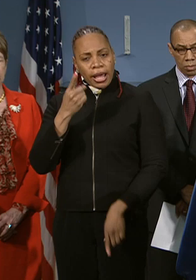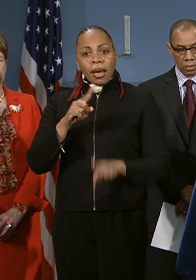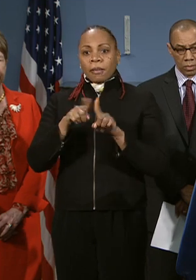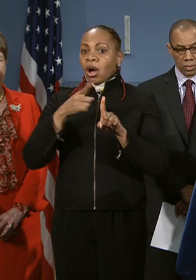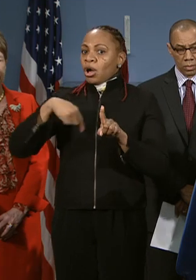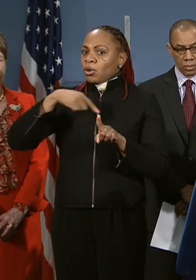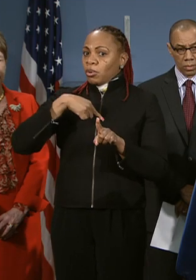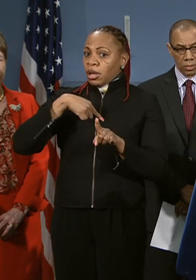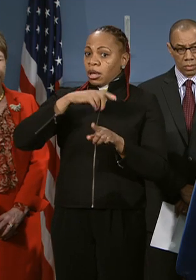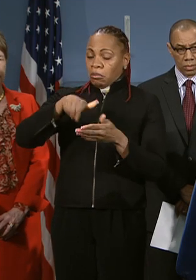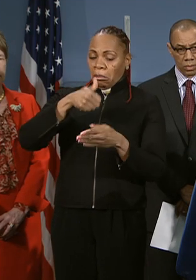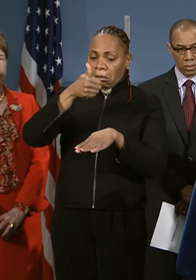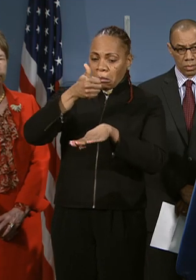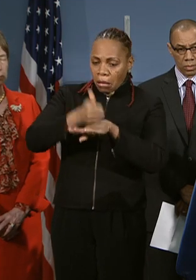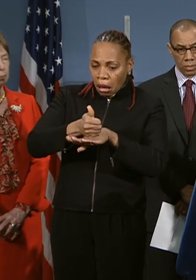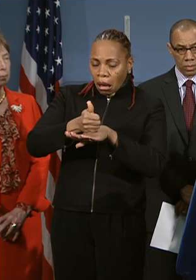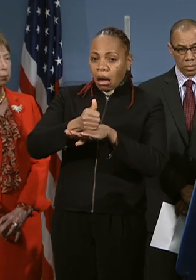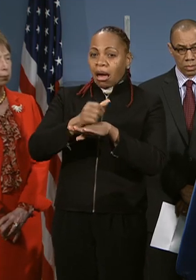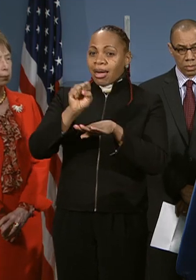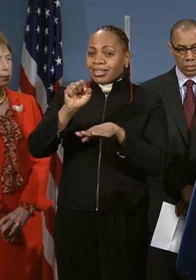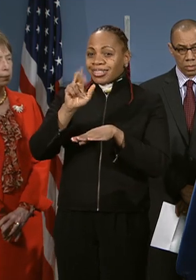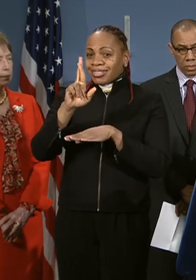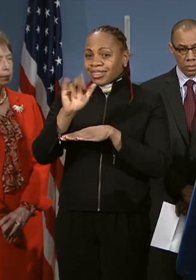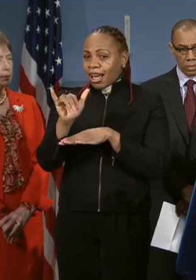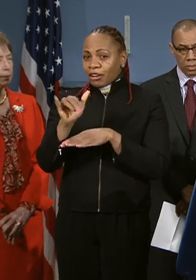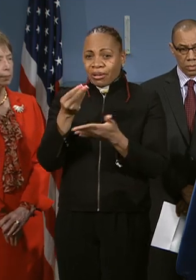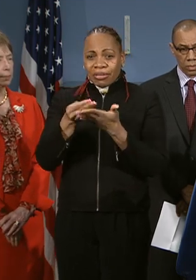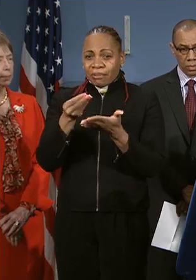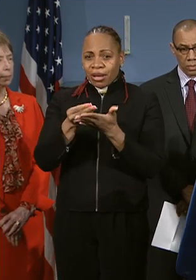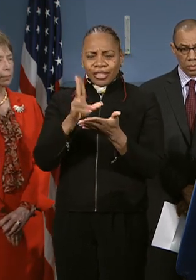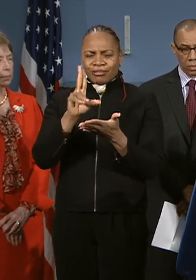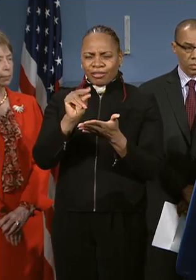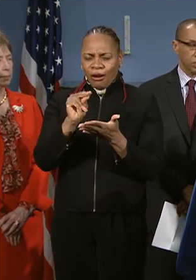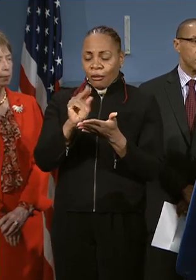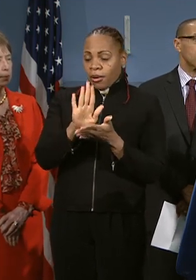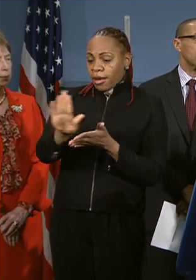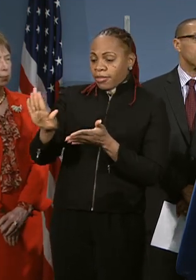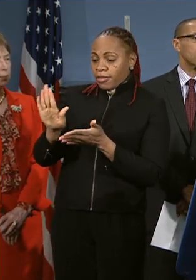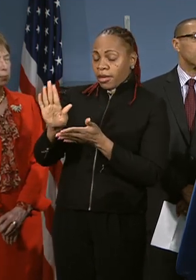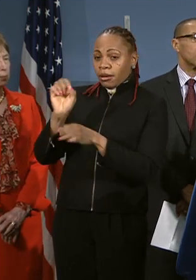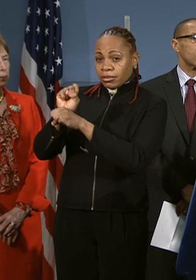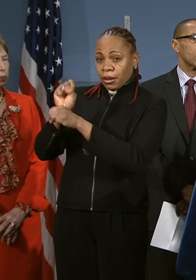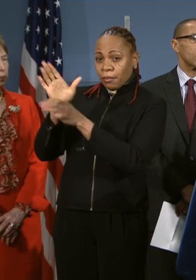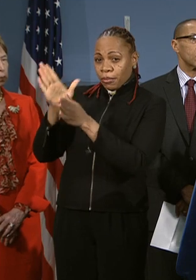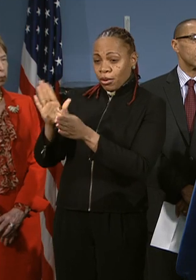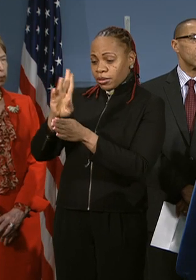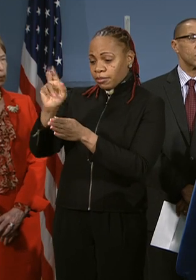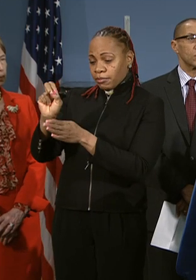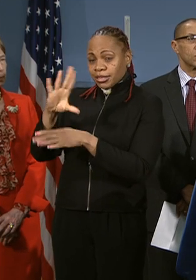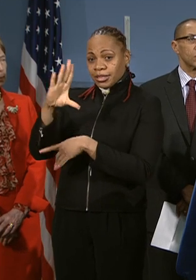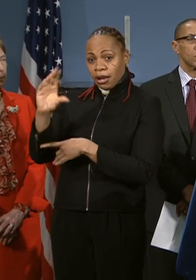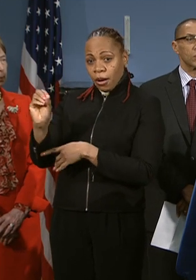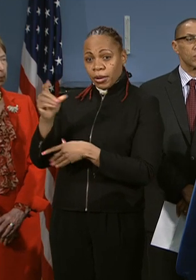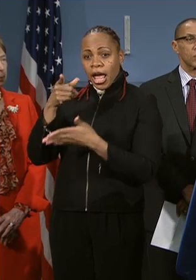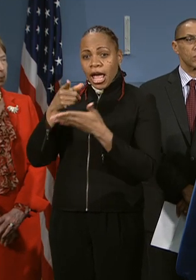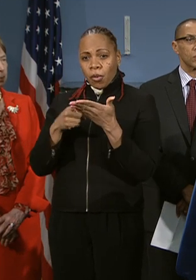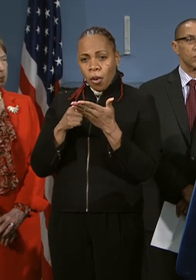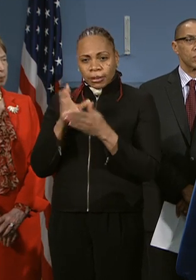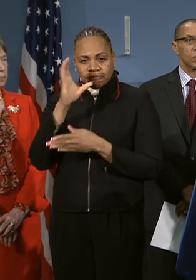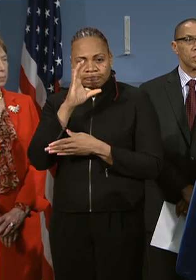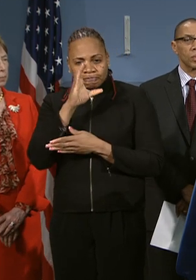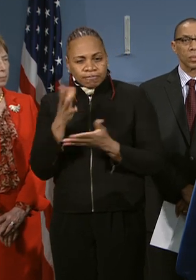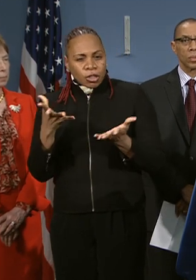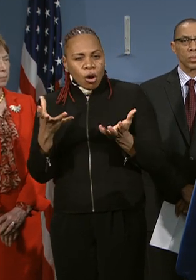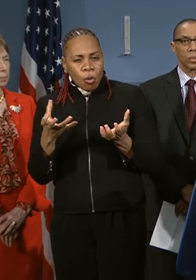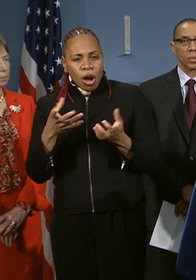and benefits for these workers. Their employees, the bus companies that they work for, do. And the protection that they're seeking is one which